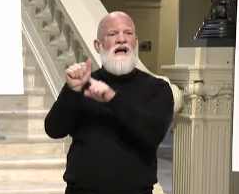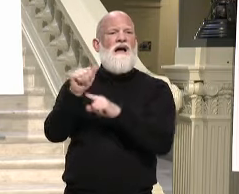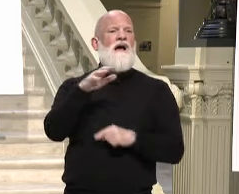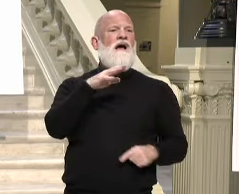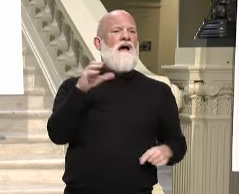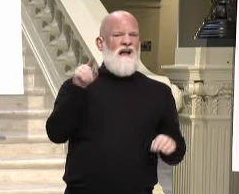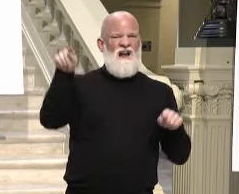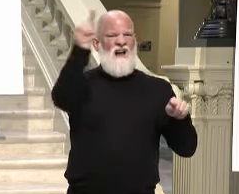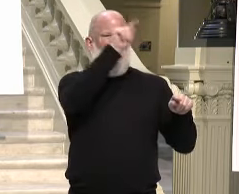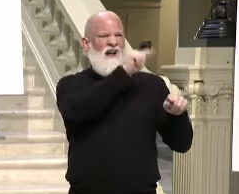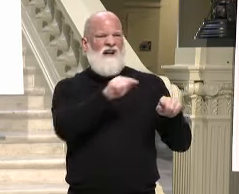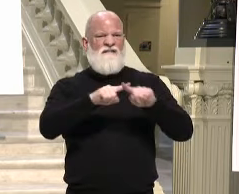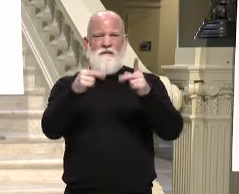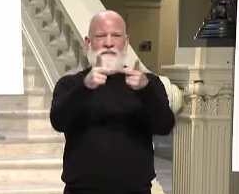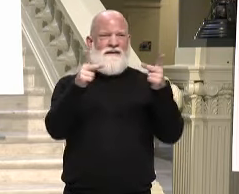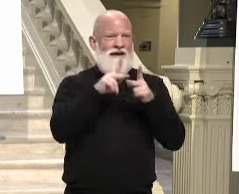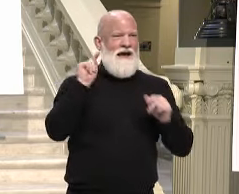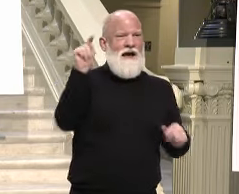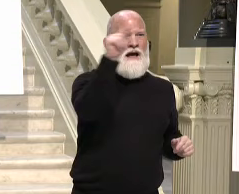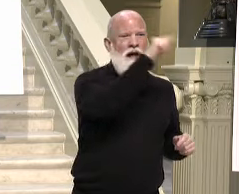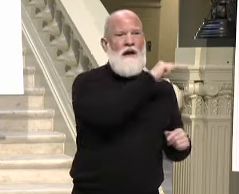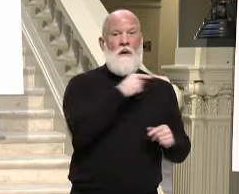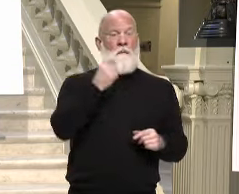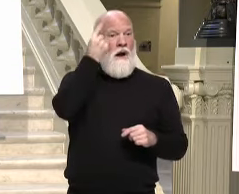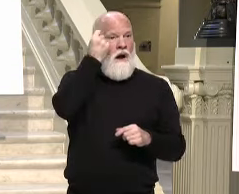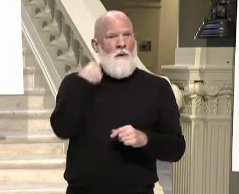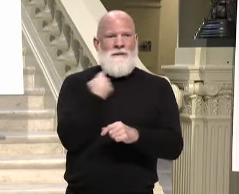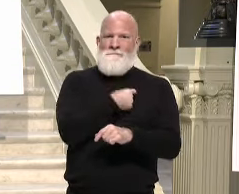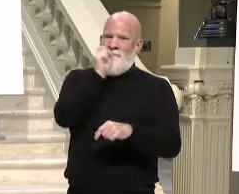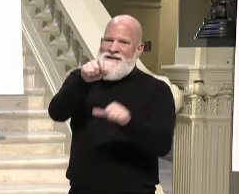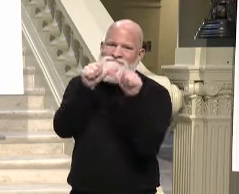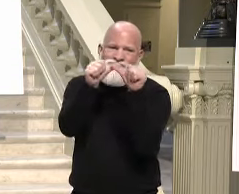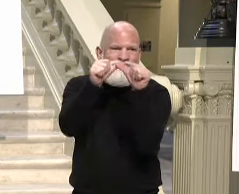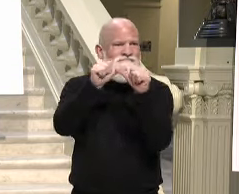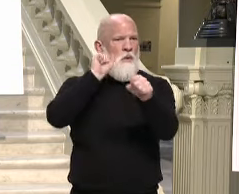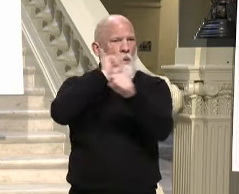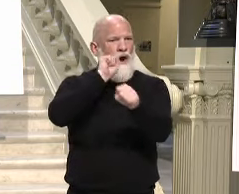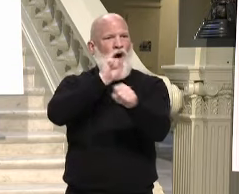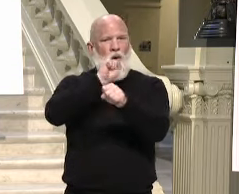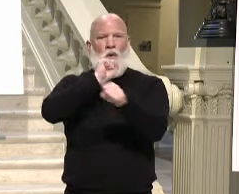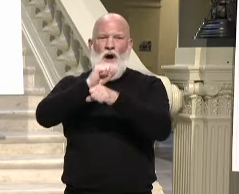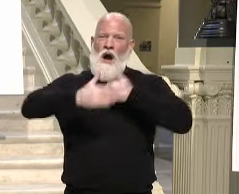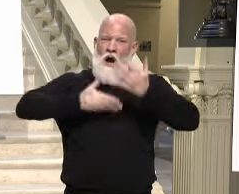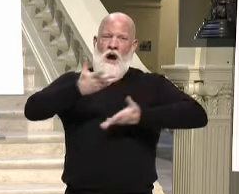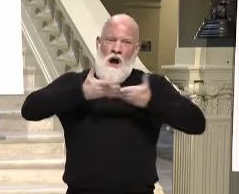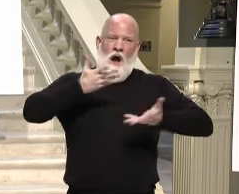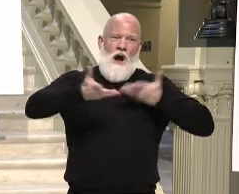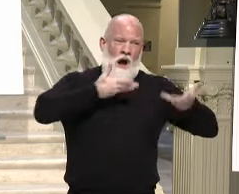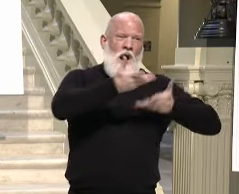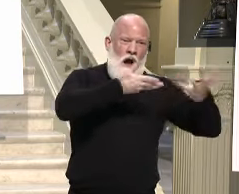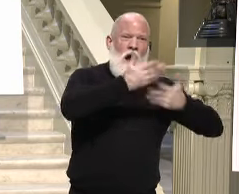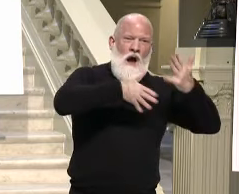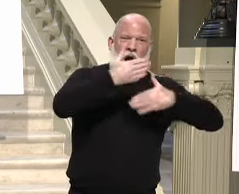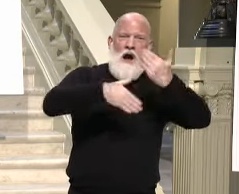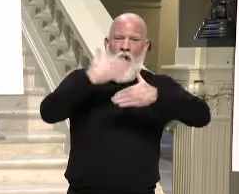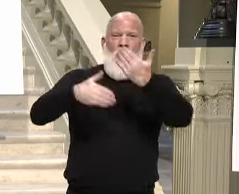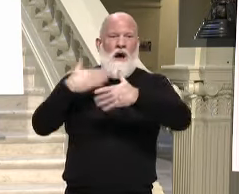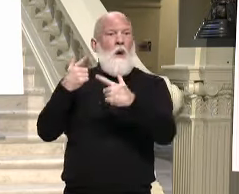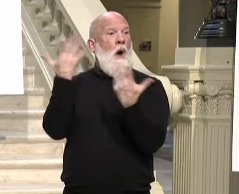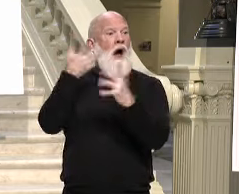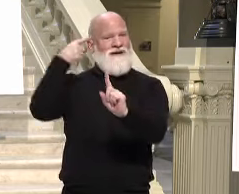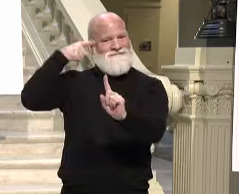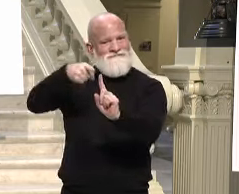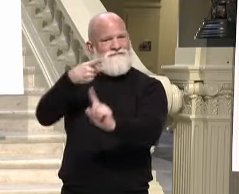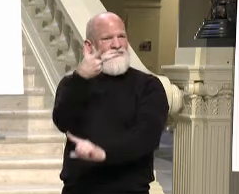on all fronts to to get back to normal and that is to get shots in arms but also just hang in there